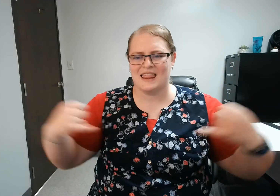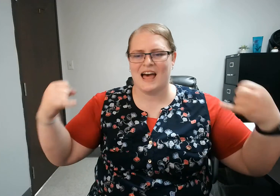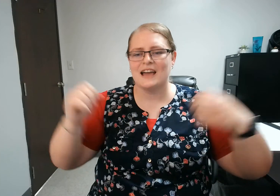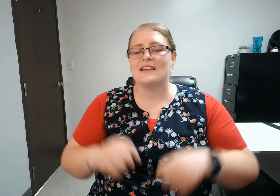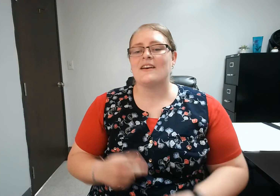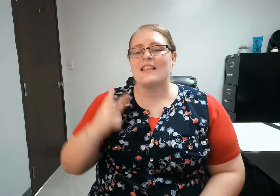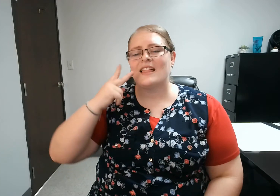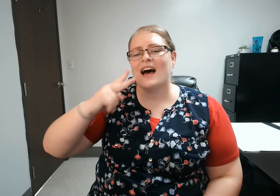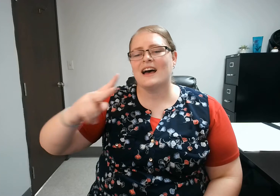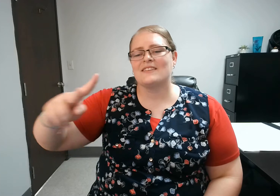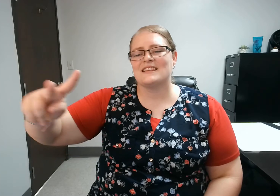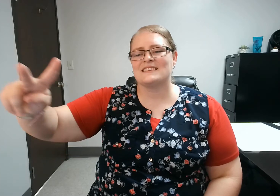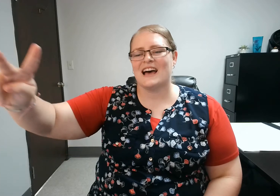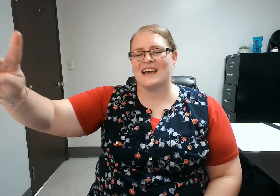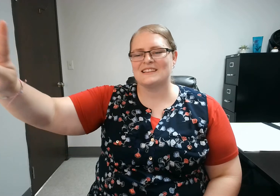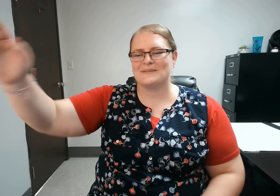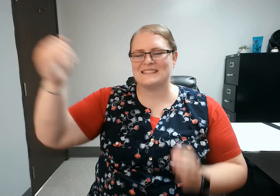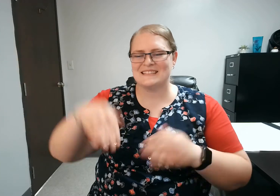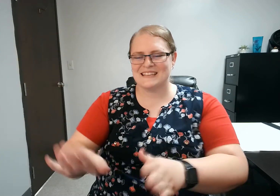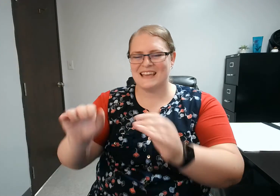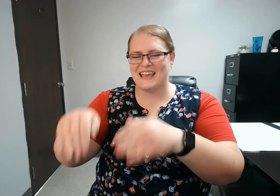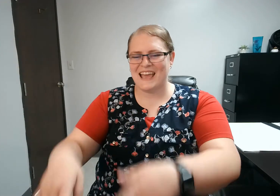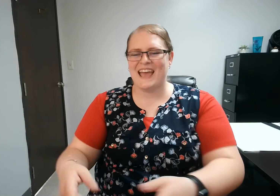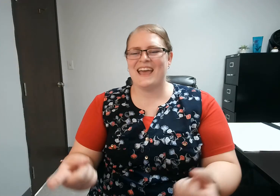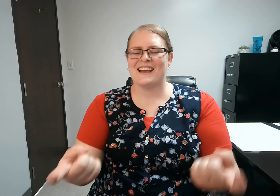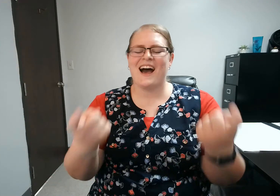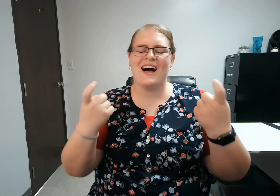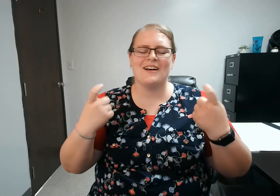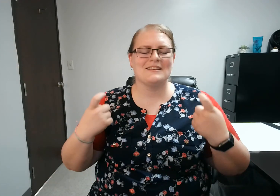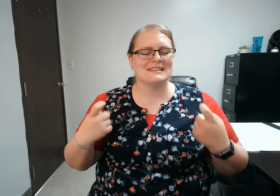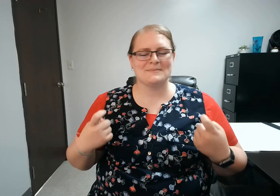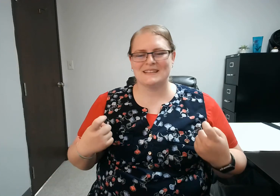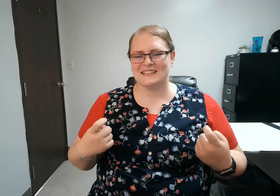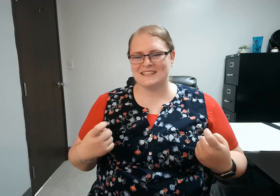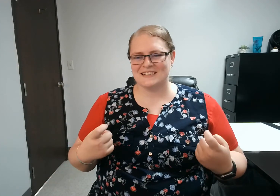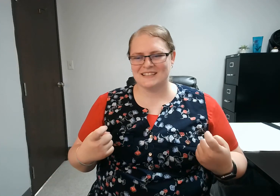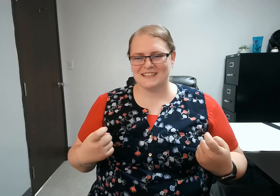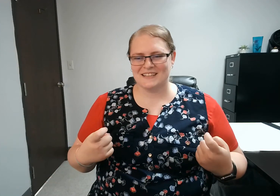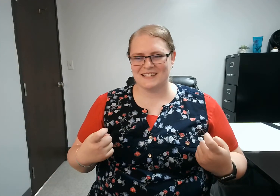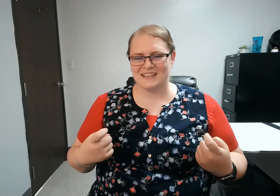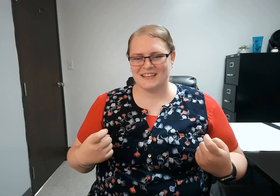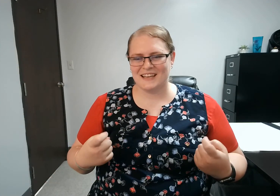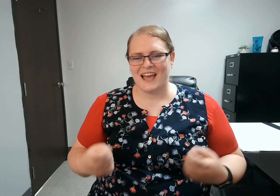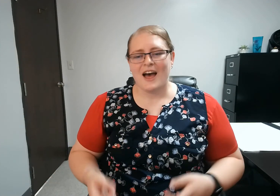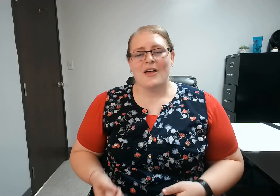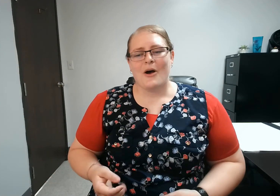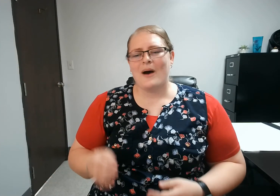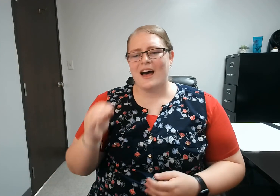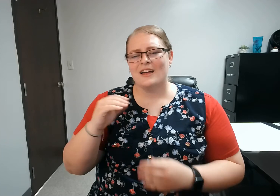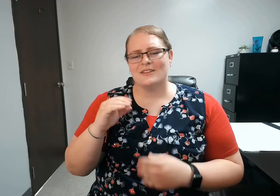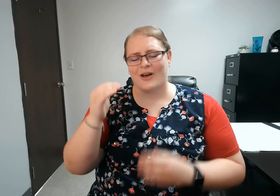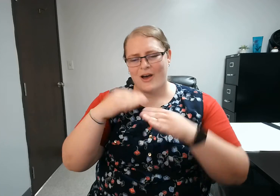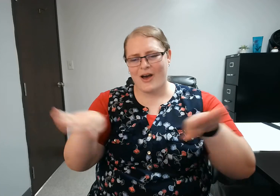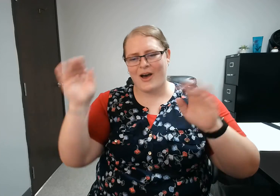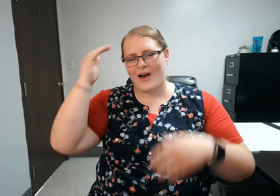line It's part inside And a thing It calls me No one knows